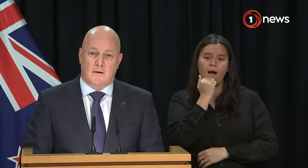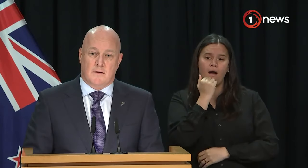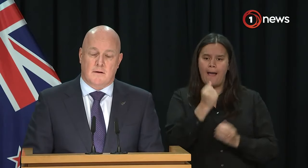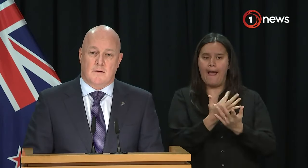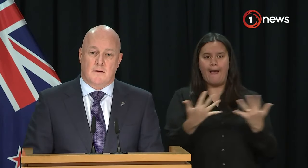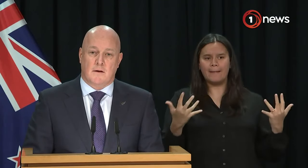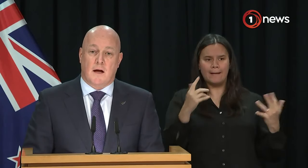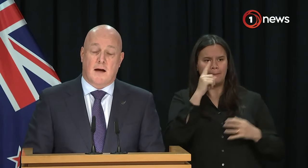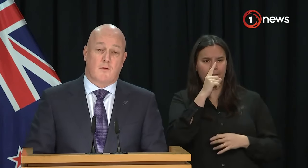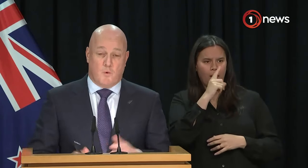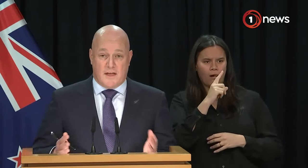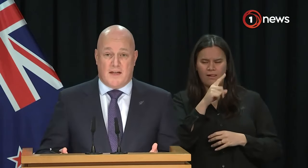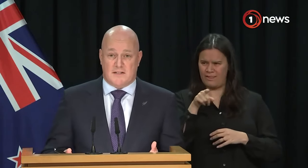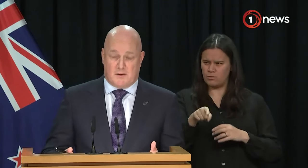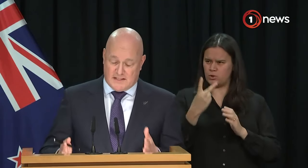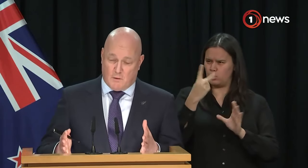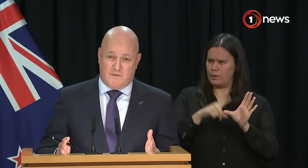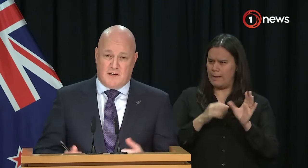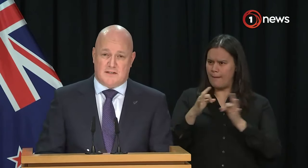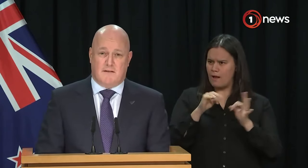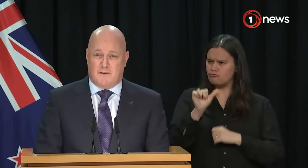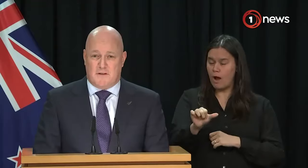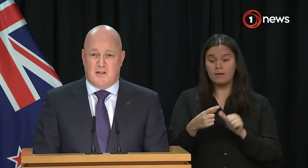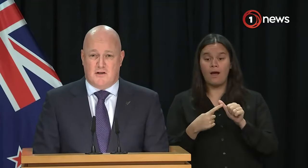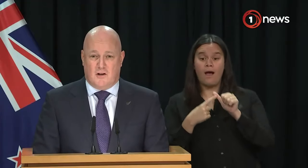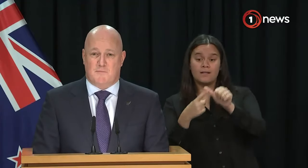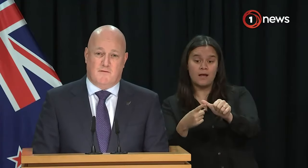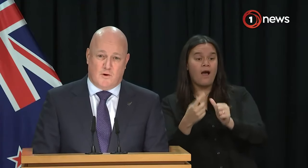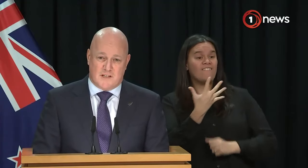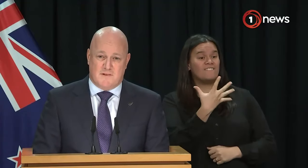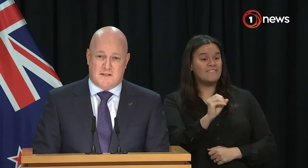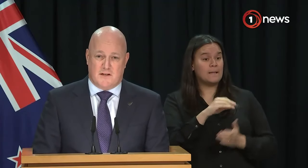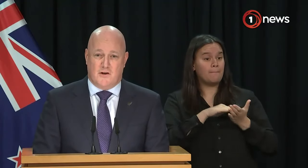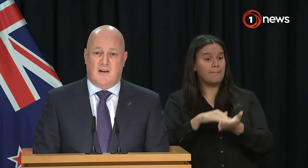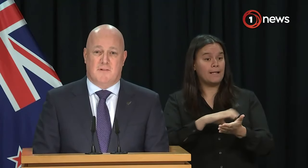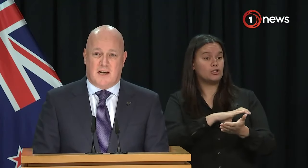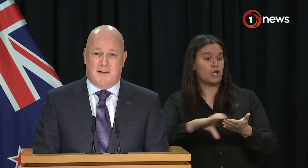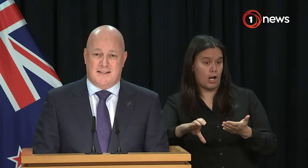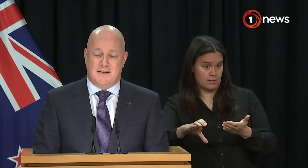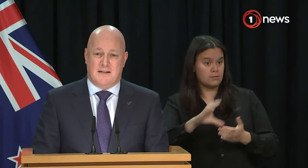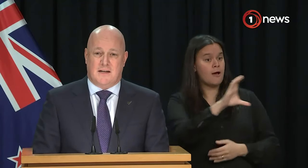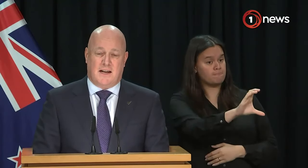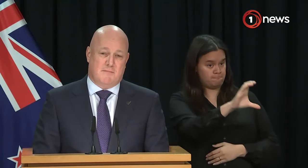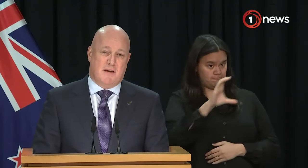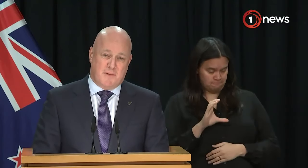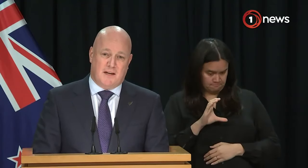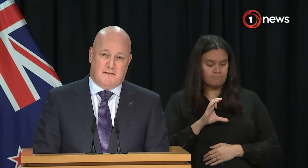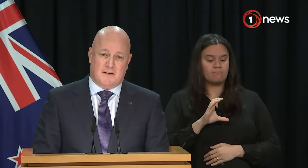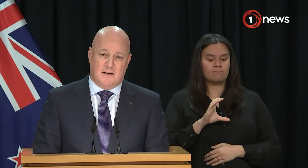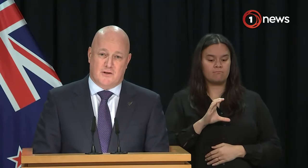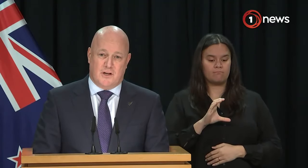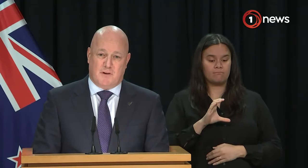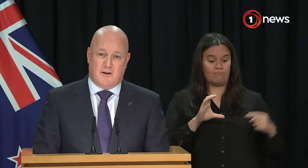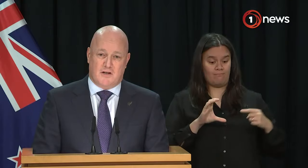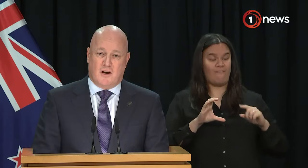funded for two years? Well, that is exactly what we've done, is taking $50 million before Christmas as a new government coming in and actually made a big